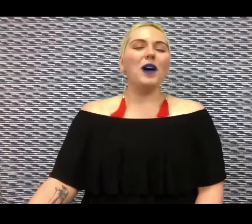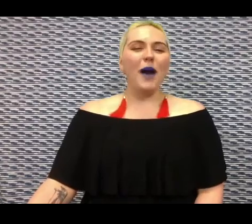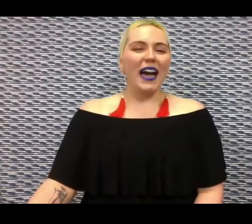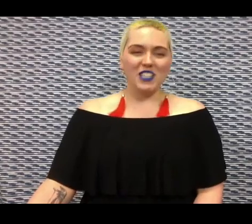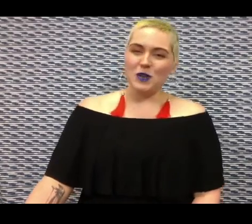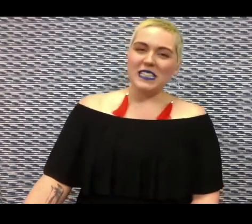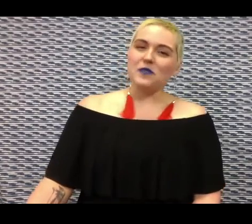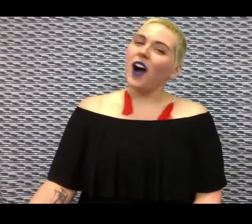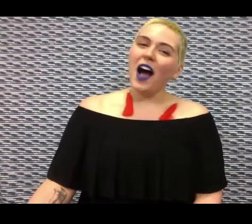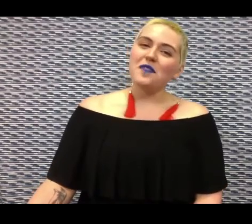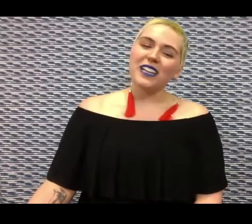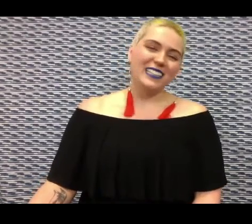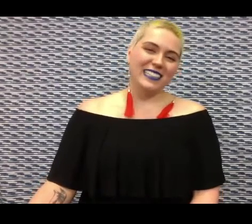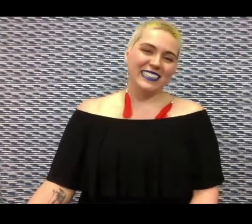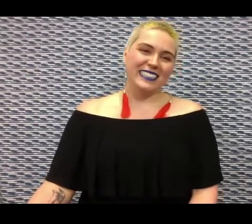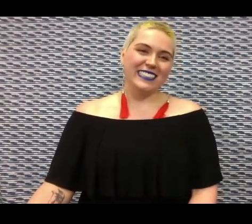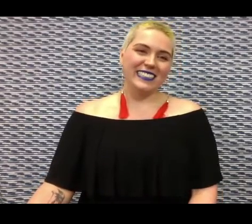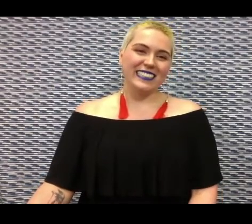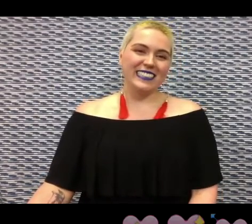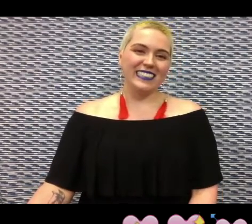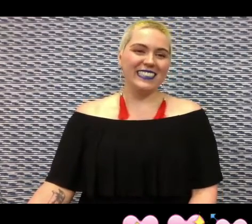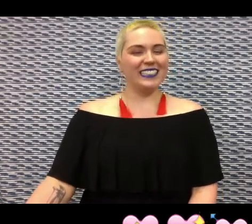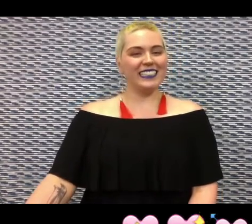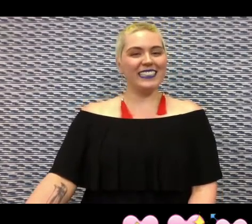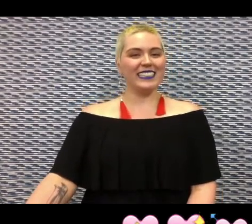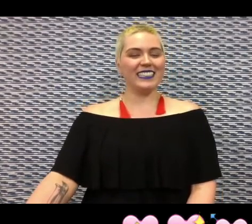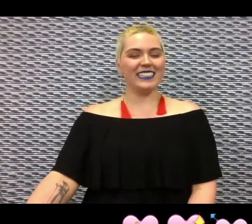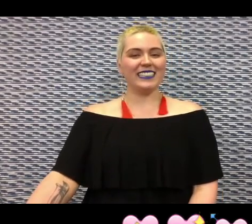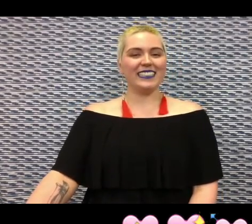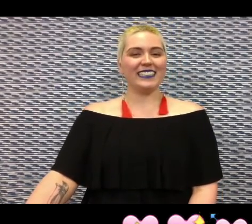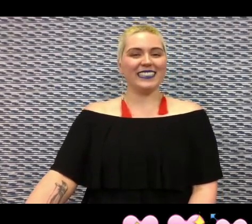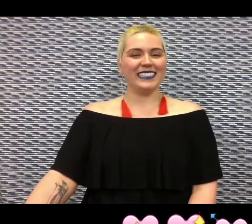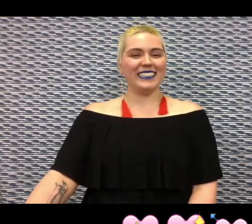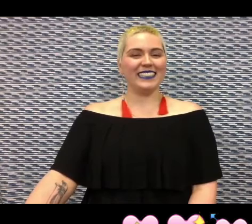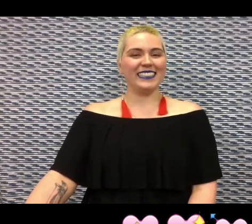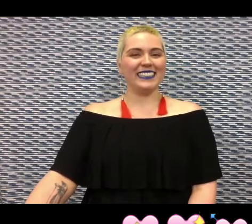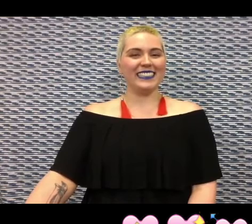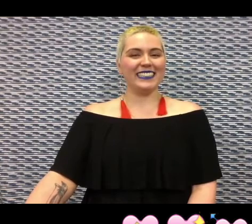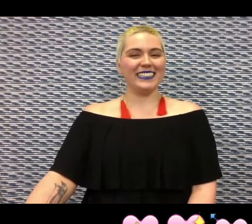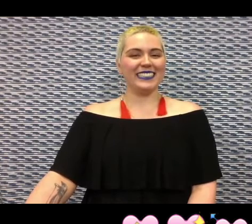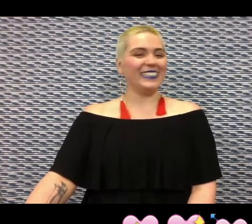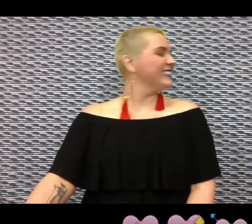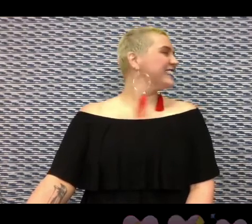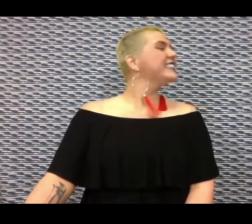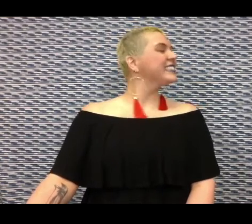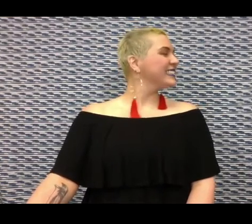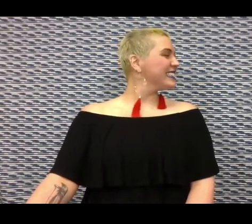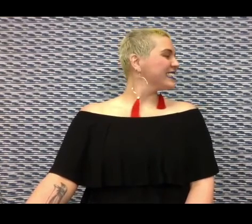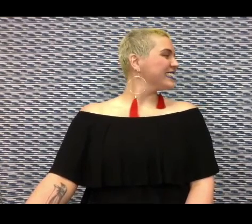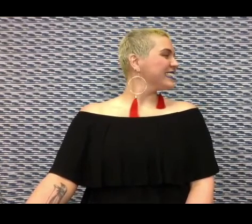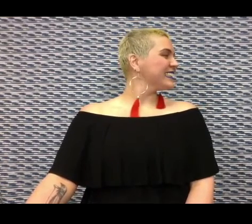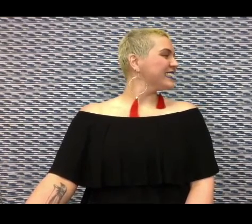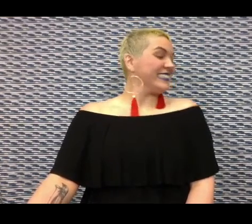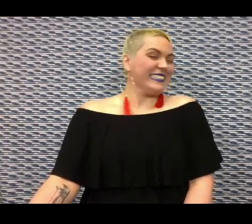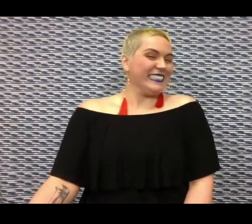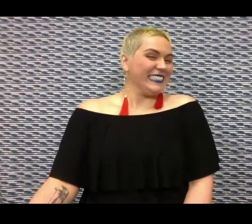Welcome back to Humans in 5. Well once again Valentine's Day is right around the corner. Those who are celebrating are finalizing their